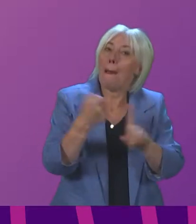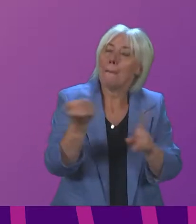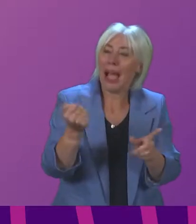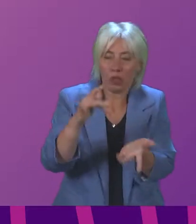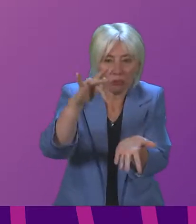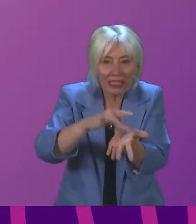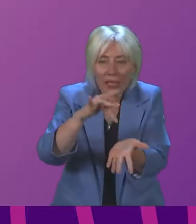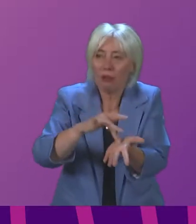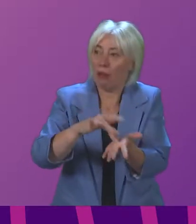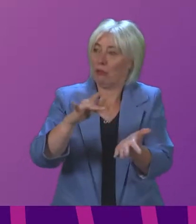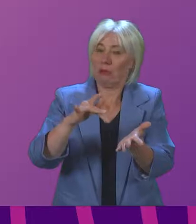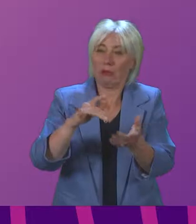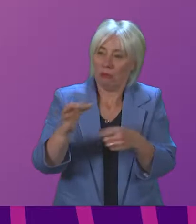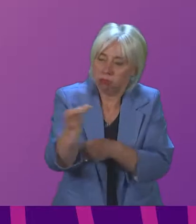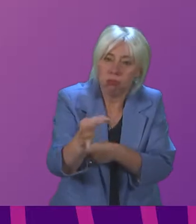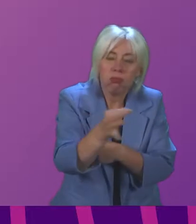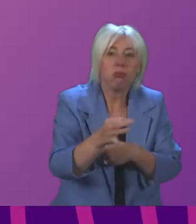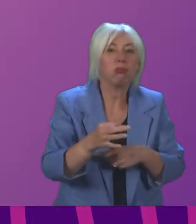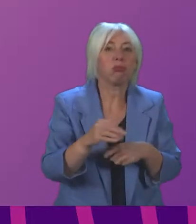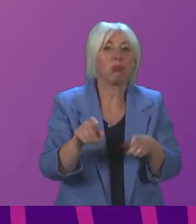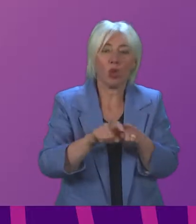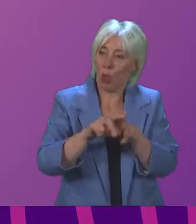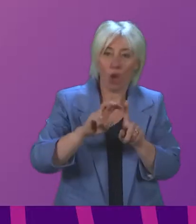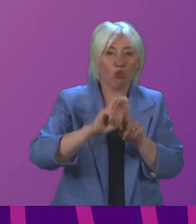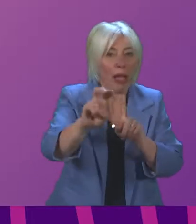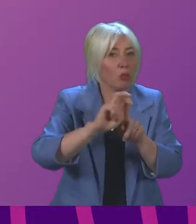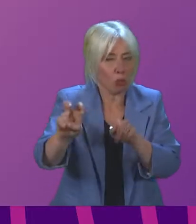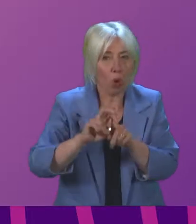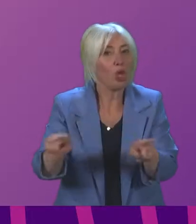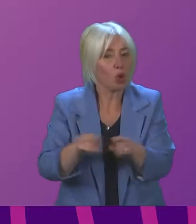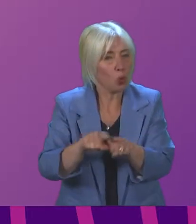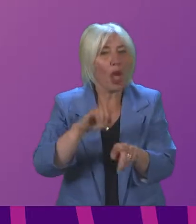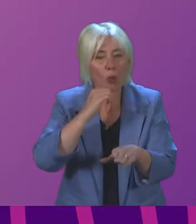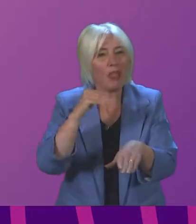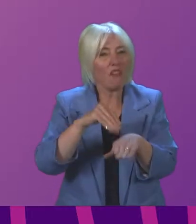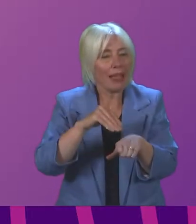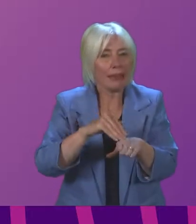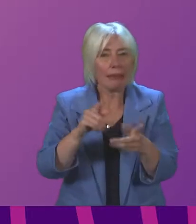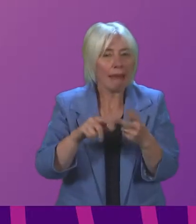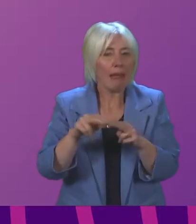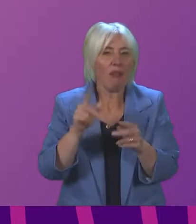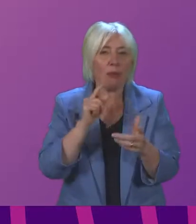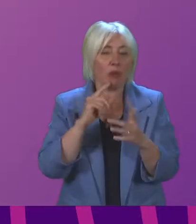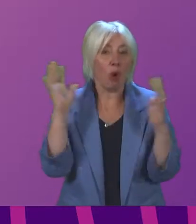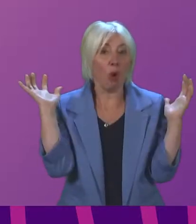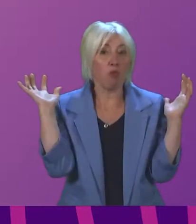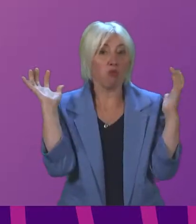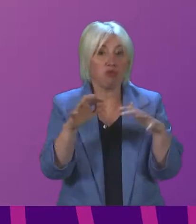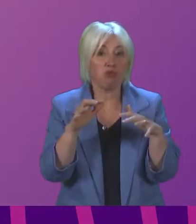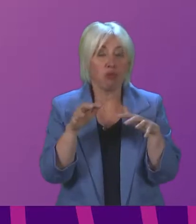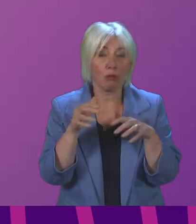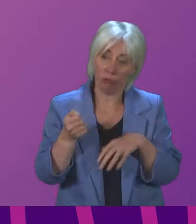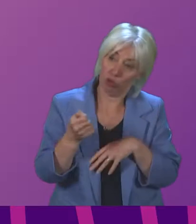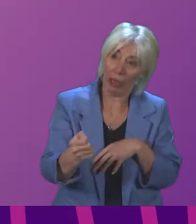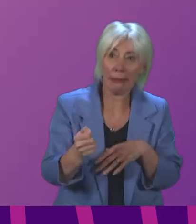and city centres and also how our public transport will react if there are no longer the peak time rushes that there used to be.